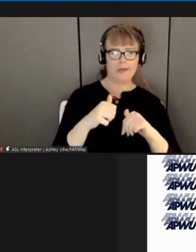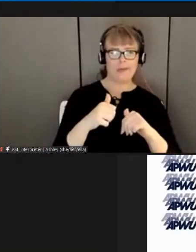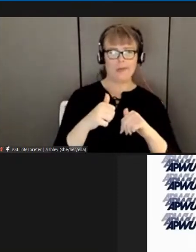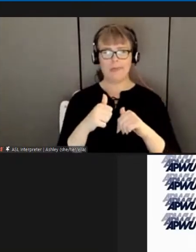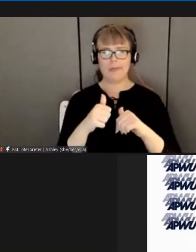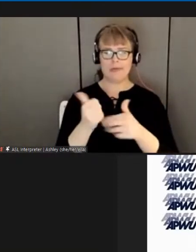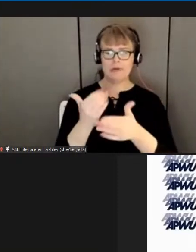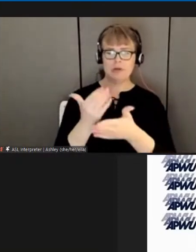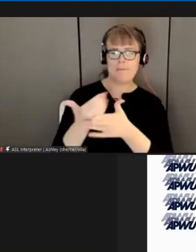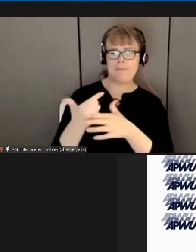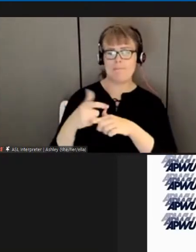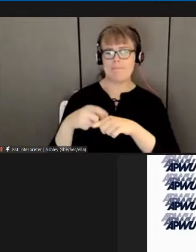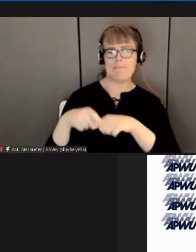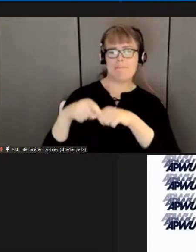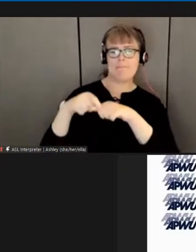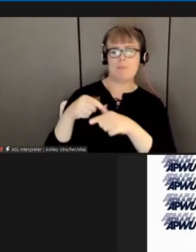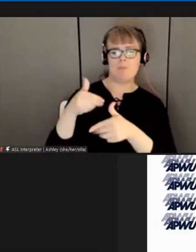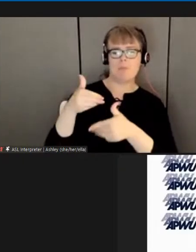fix that problem?